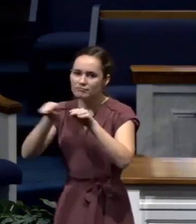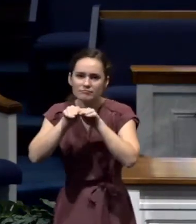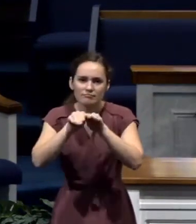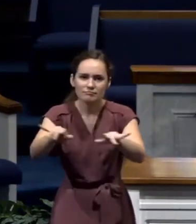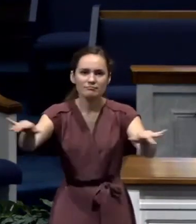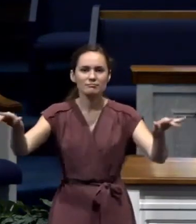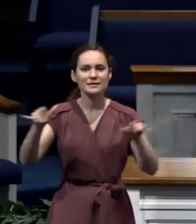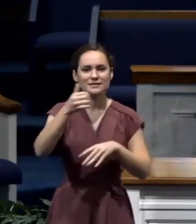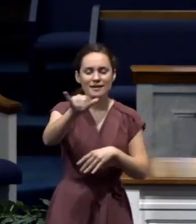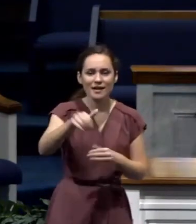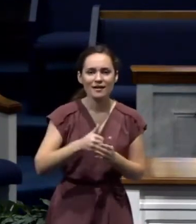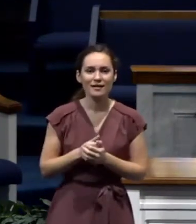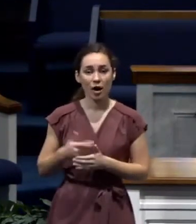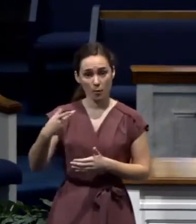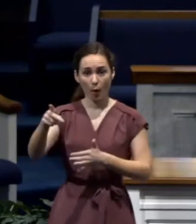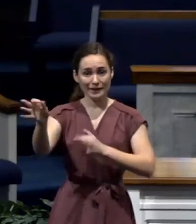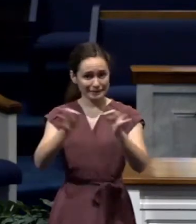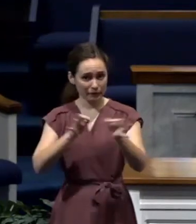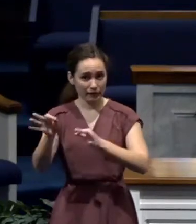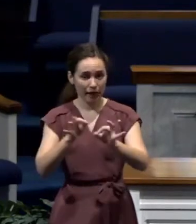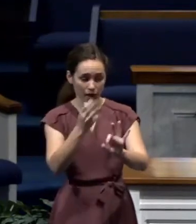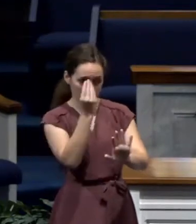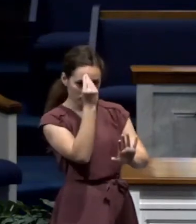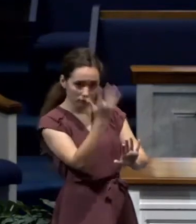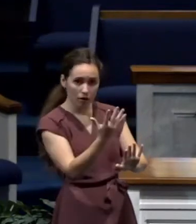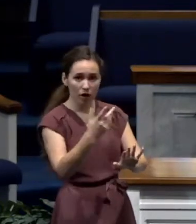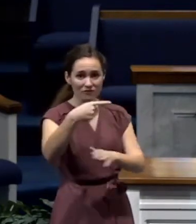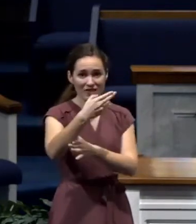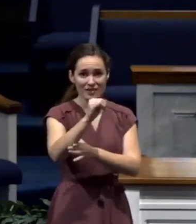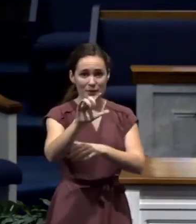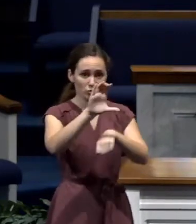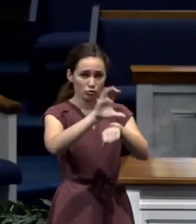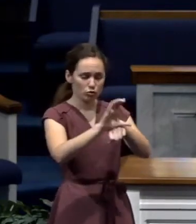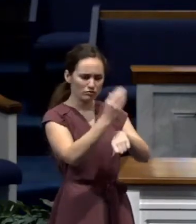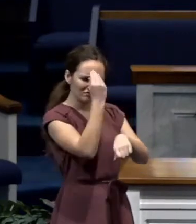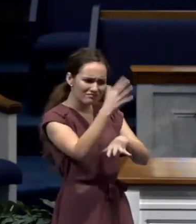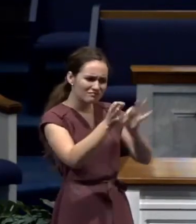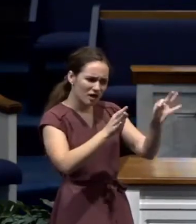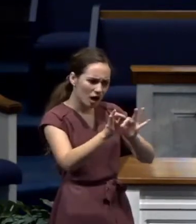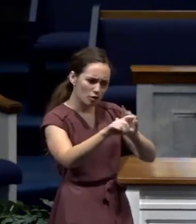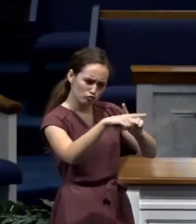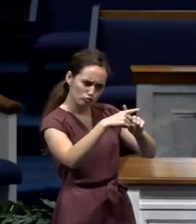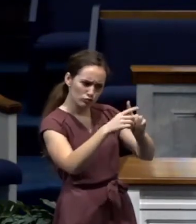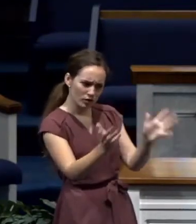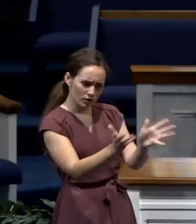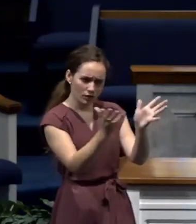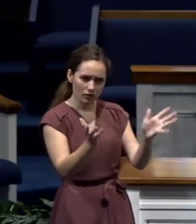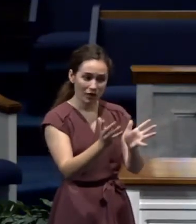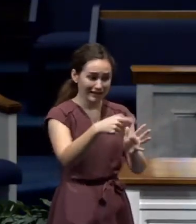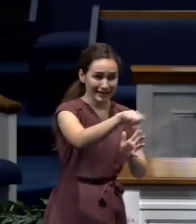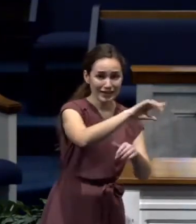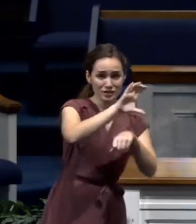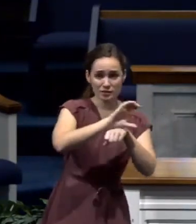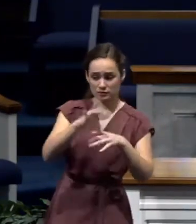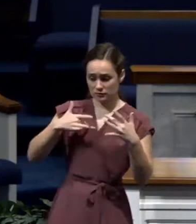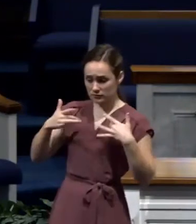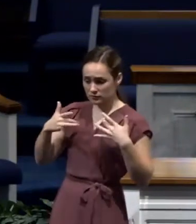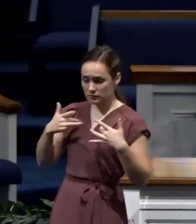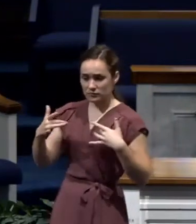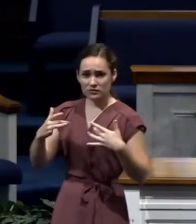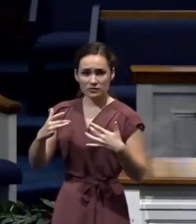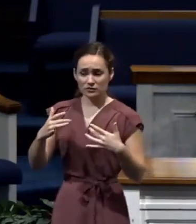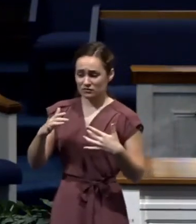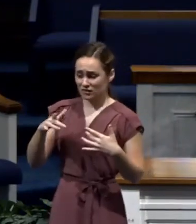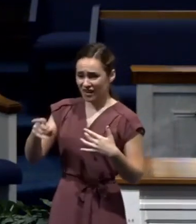to tell the Philippian church this because they were very concerned about Paul's imprisonment. They didn't view it as a good thing.